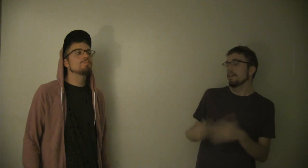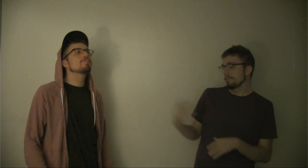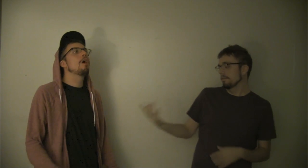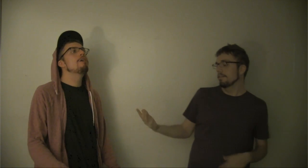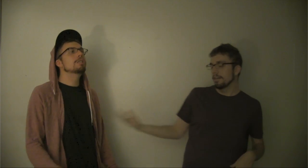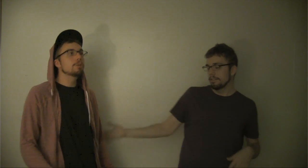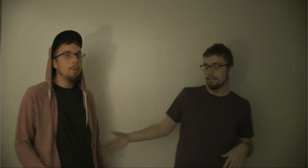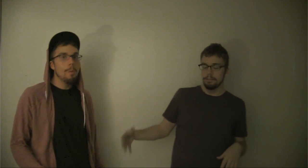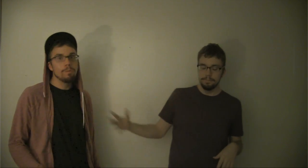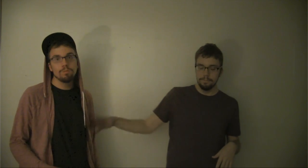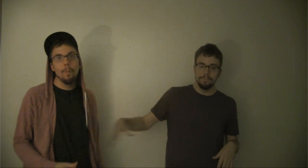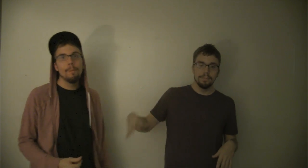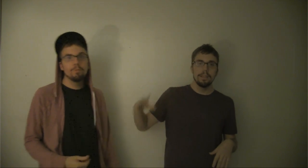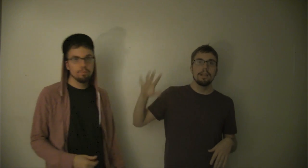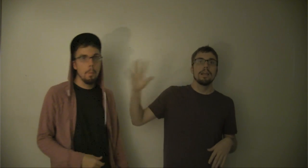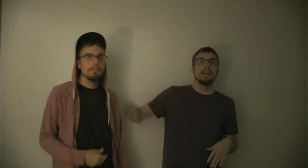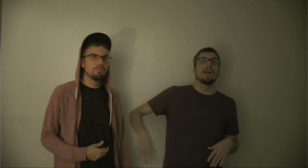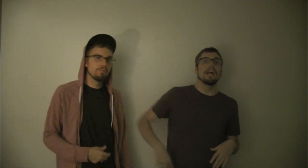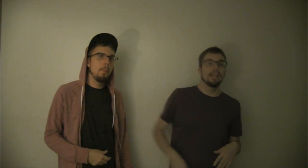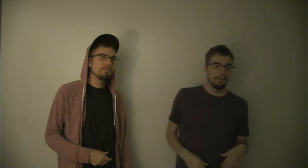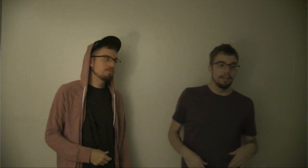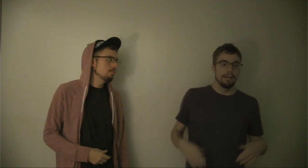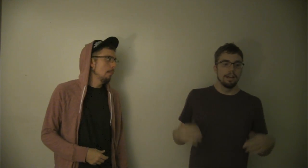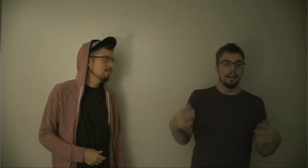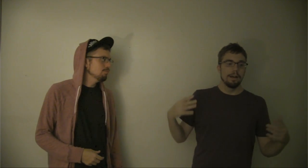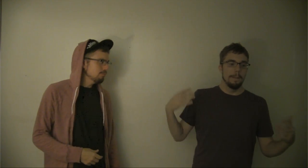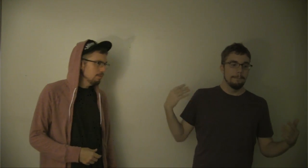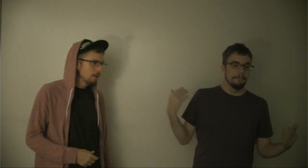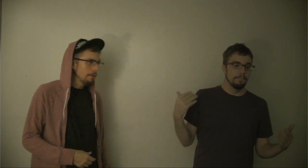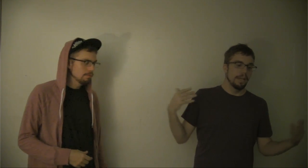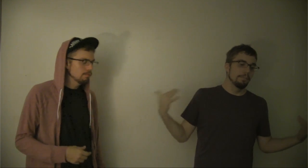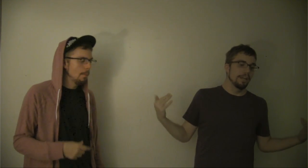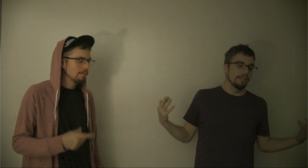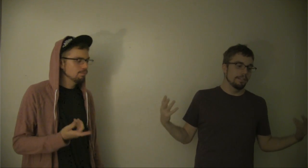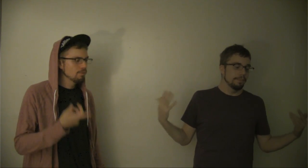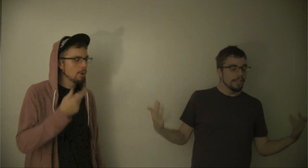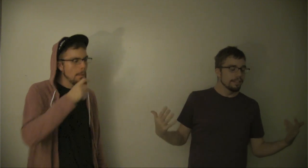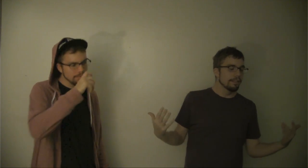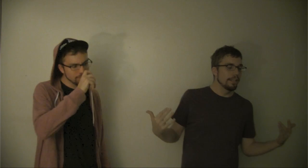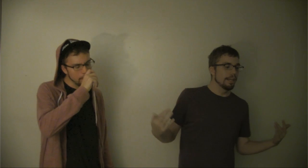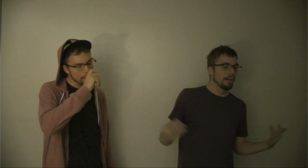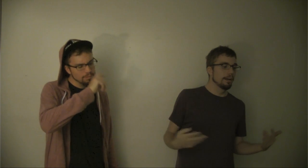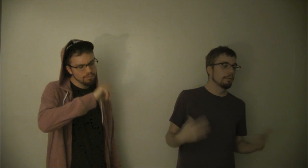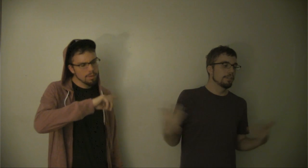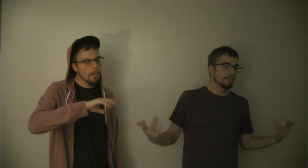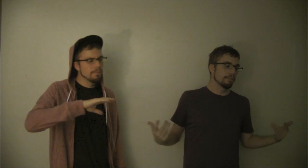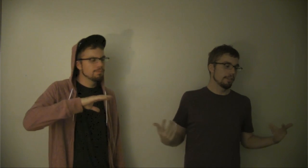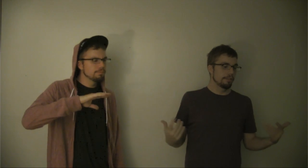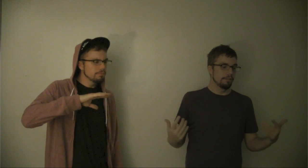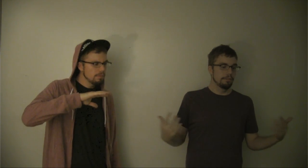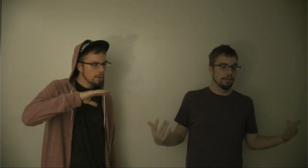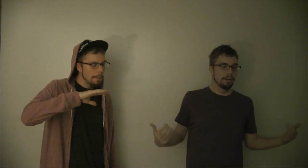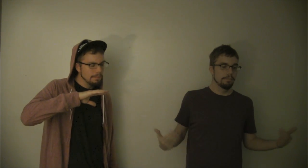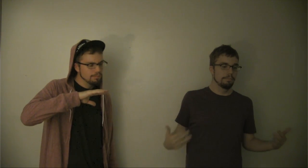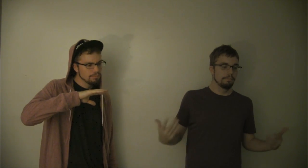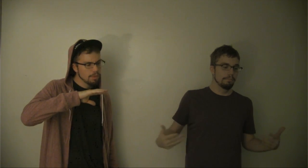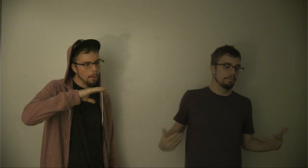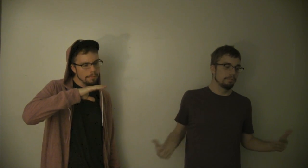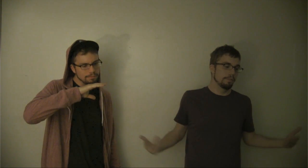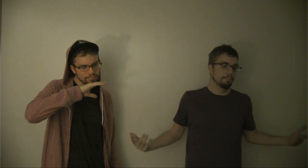Okay. All right. So anyway, uh, but yeah, basically, uh, we're just going to, uh, just